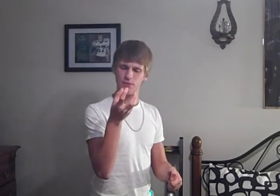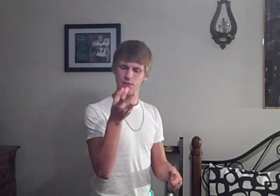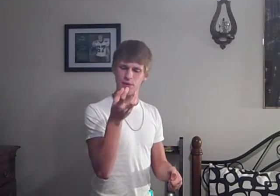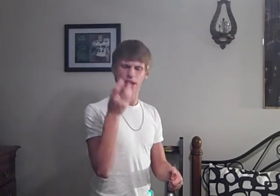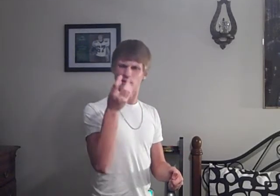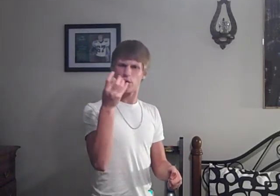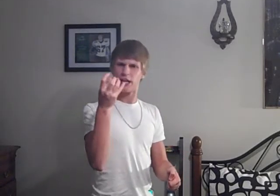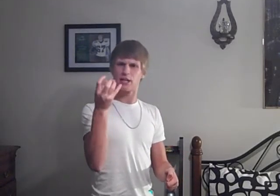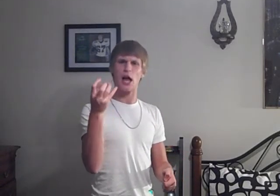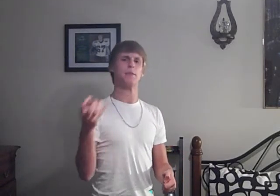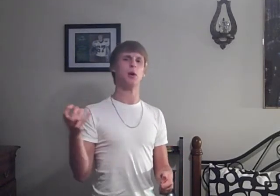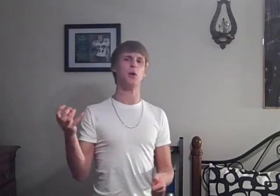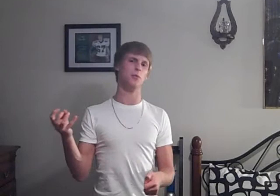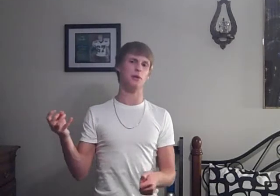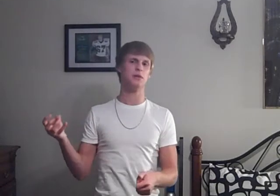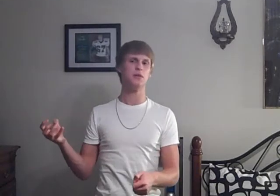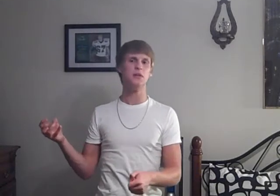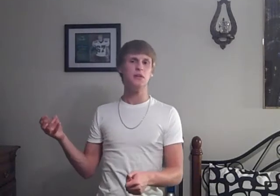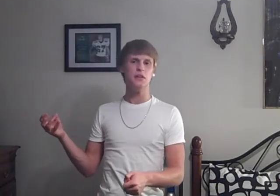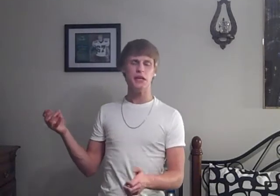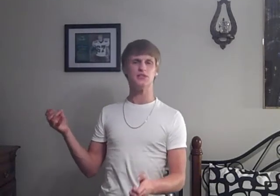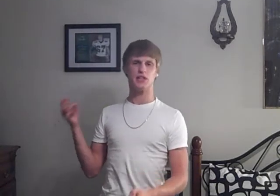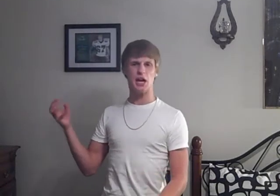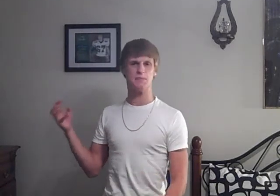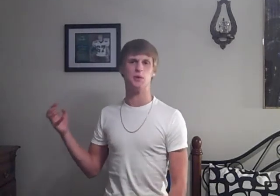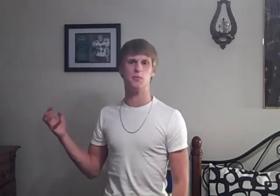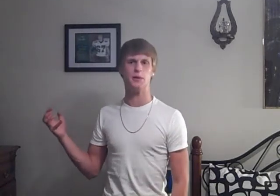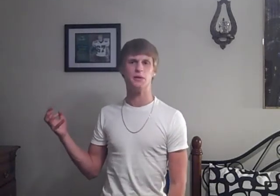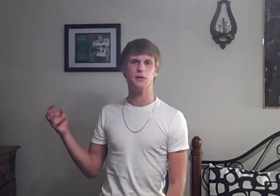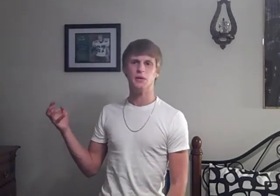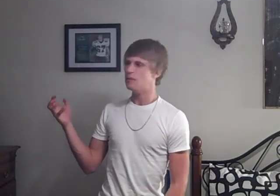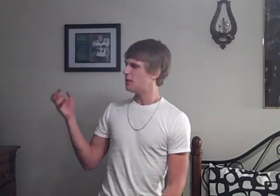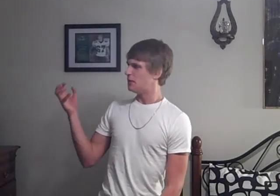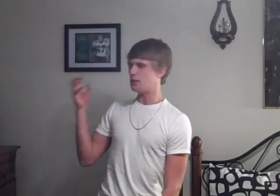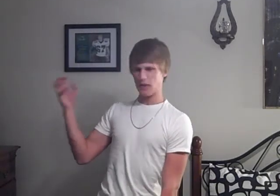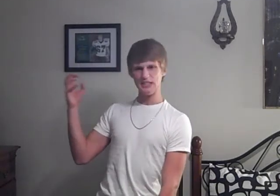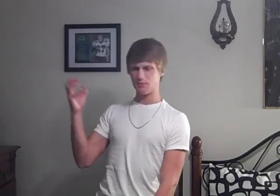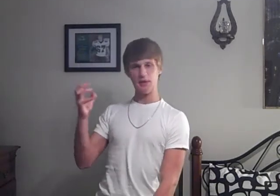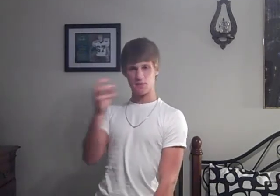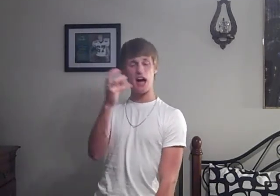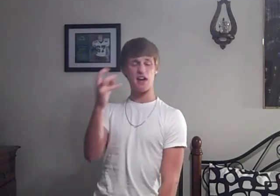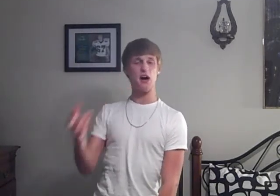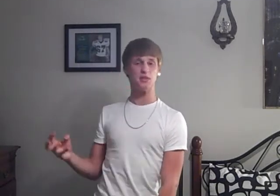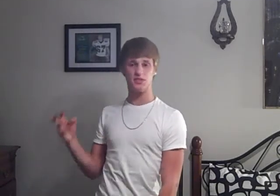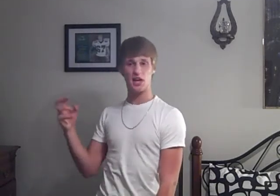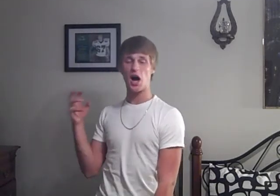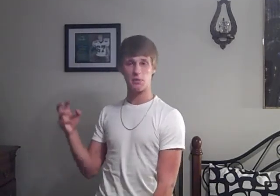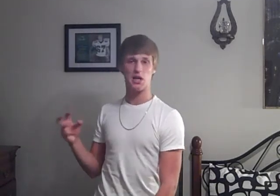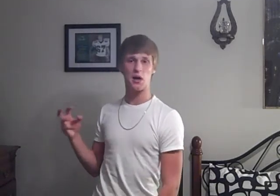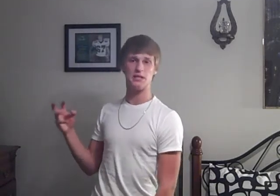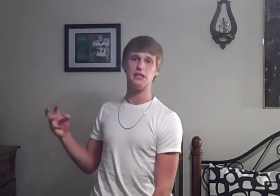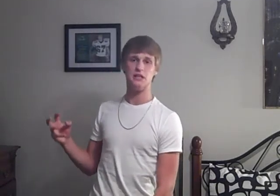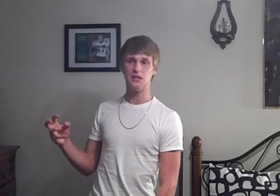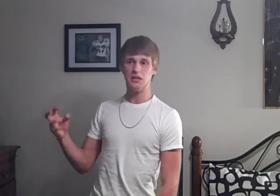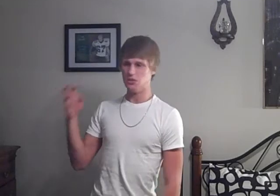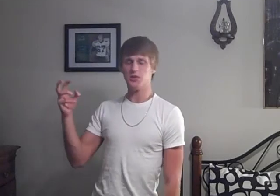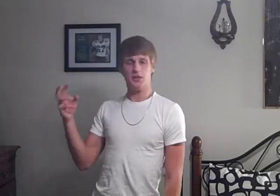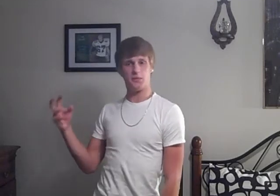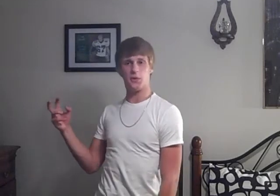It's a freaking light bulb It is a light bulb They spent five hours In a Hobby Lobby Looking for